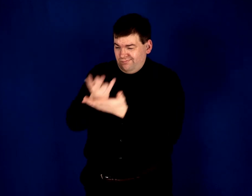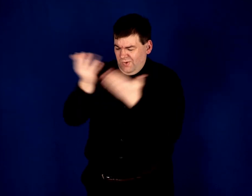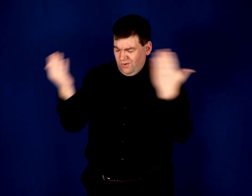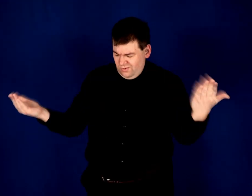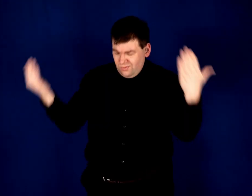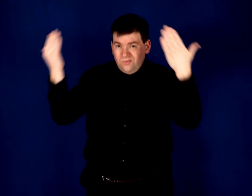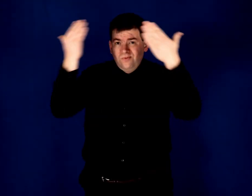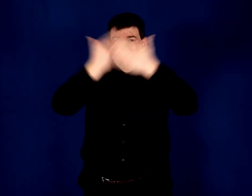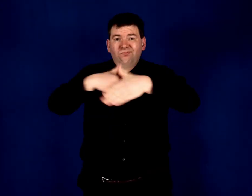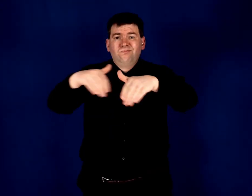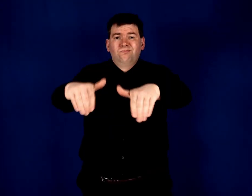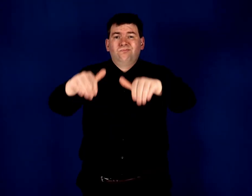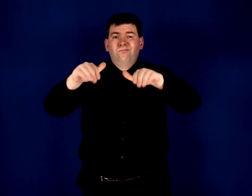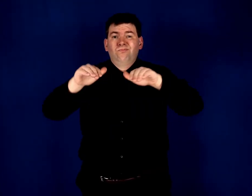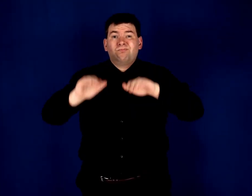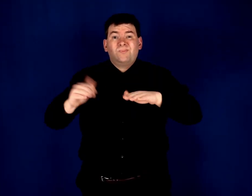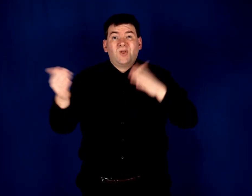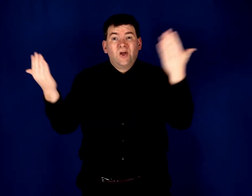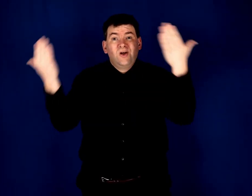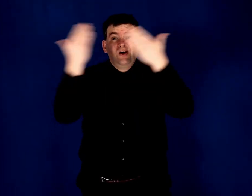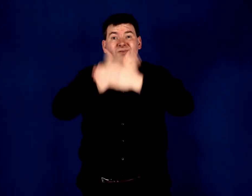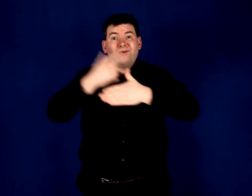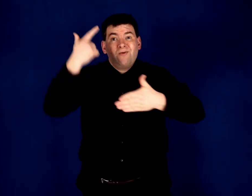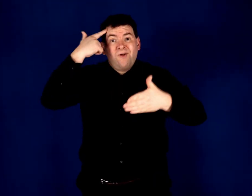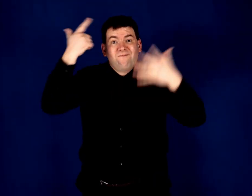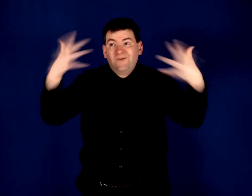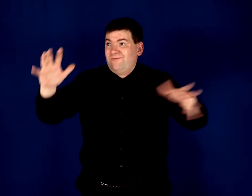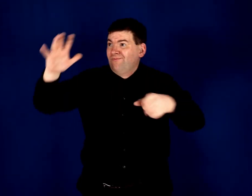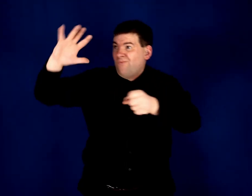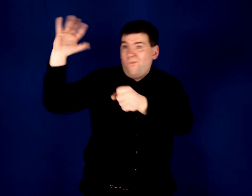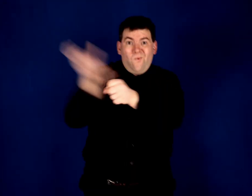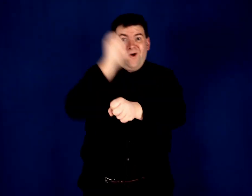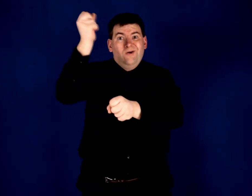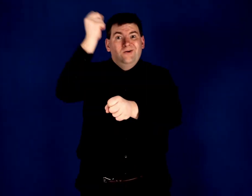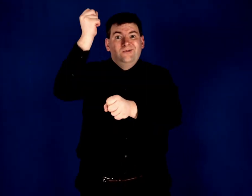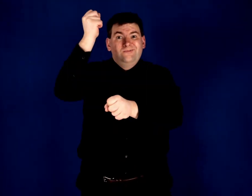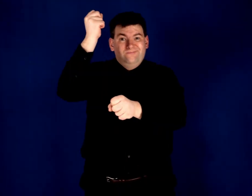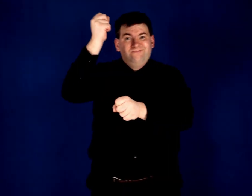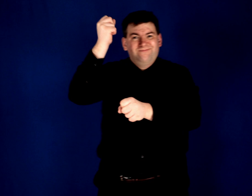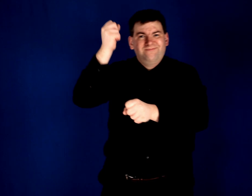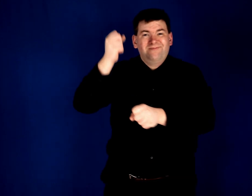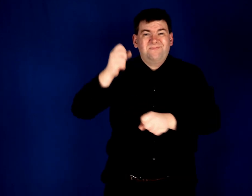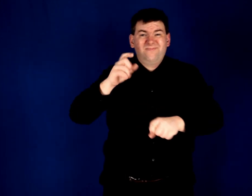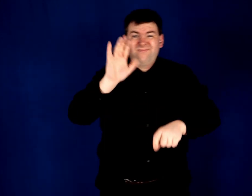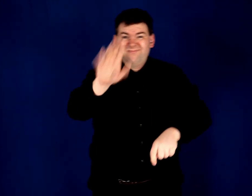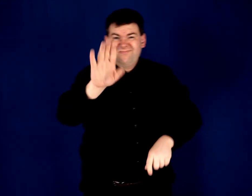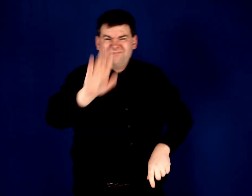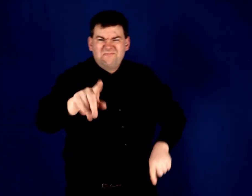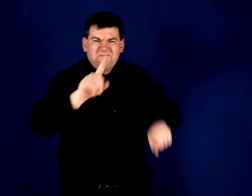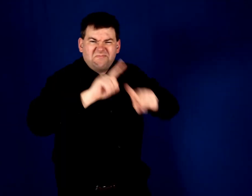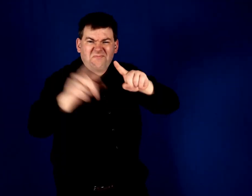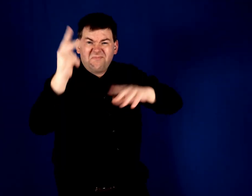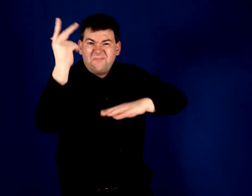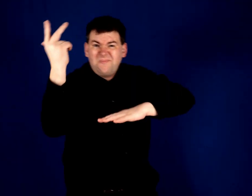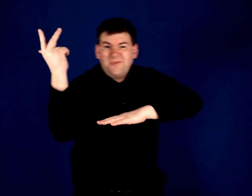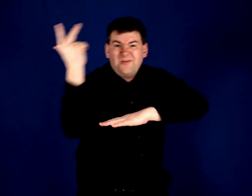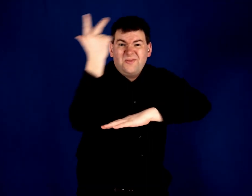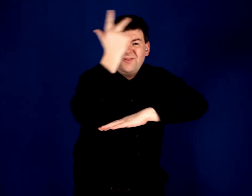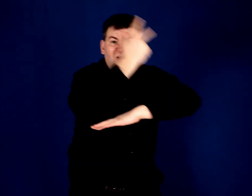-cold tomb And darkness thought He was there But on